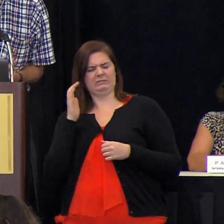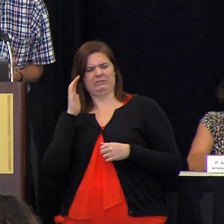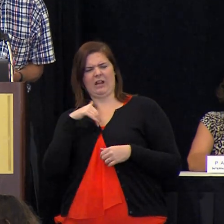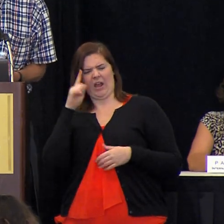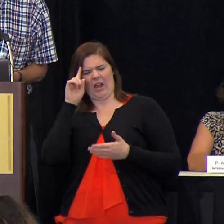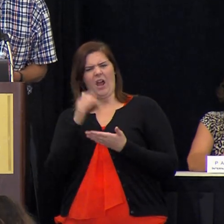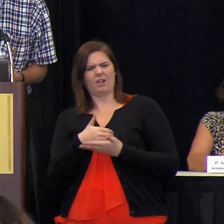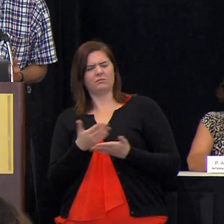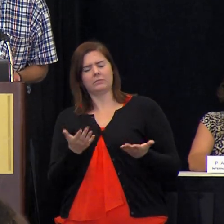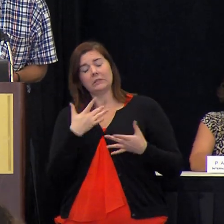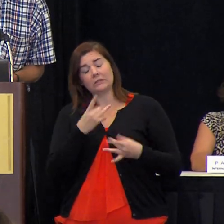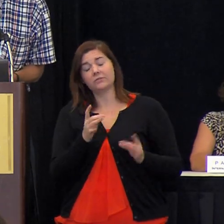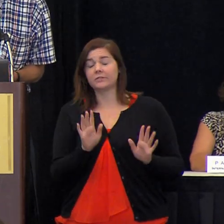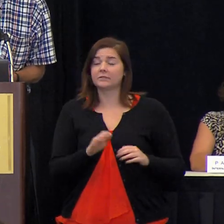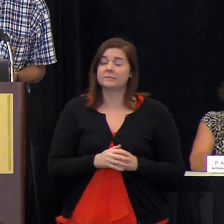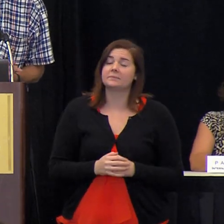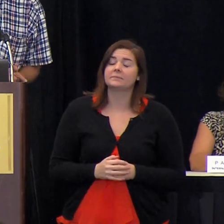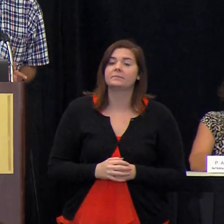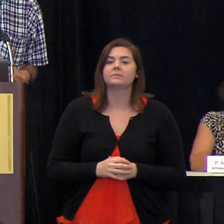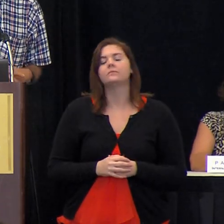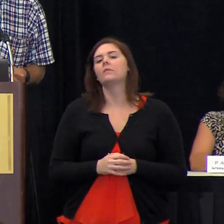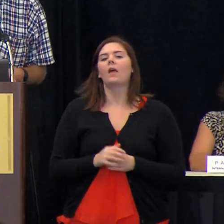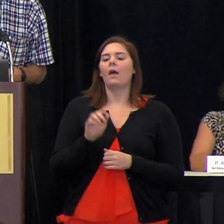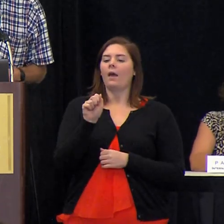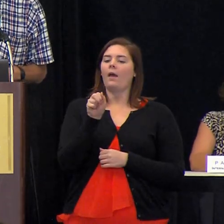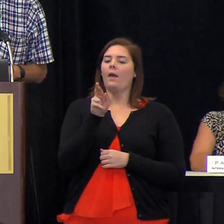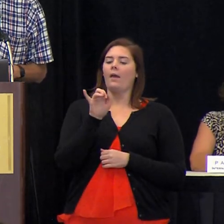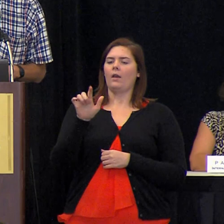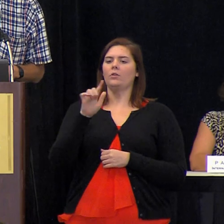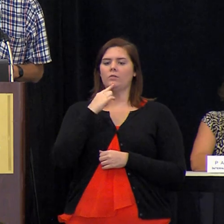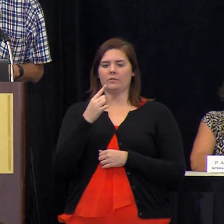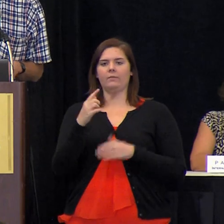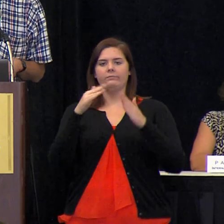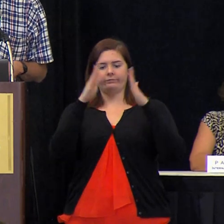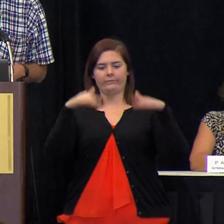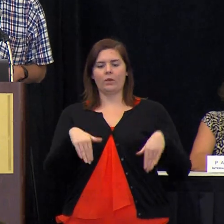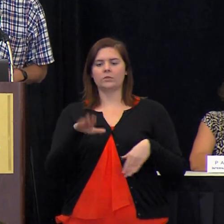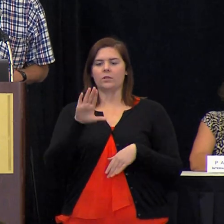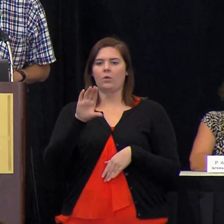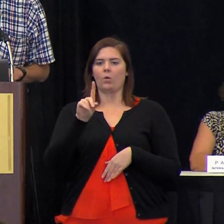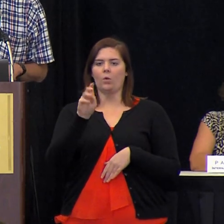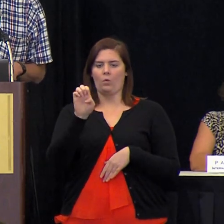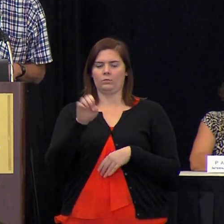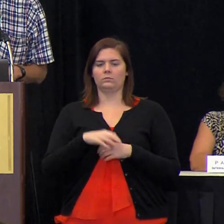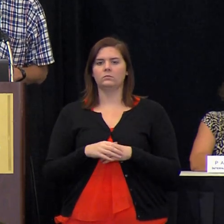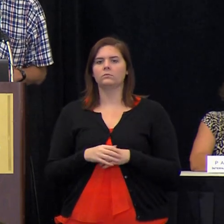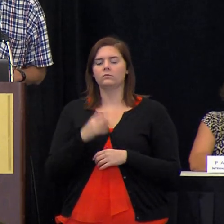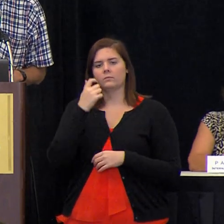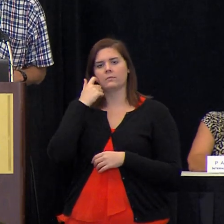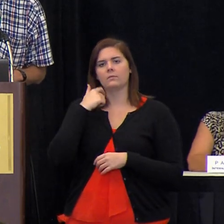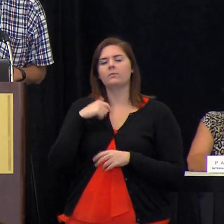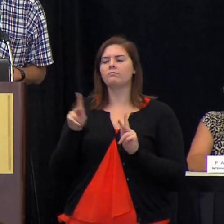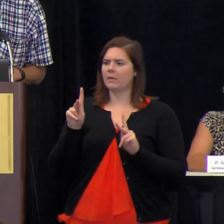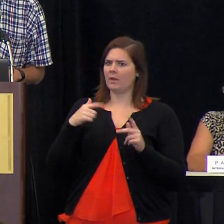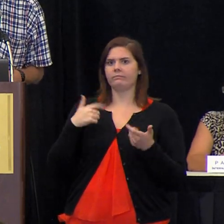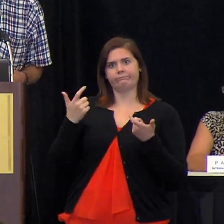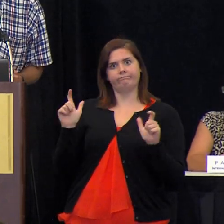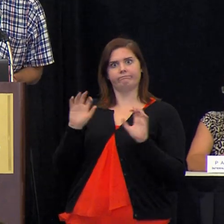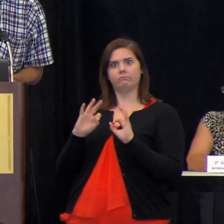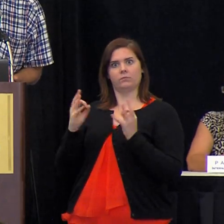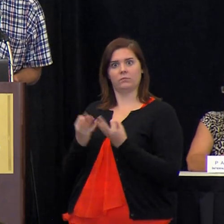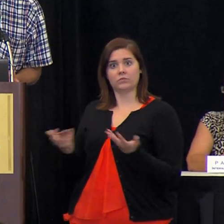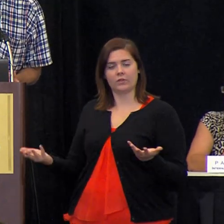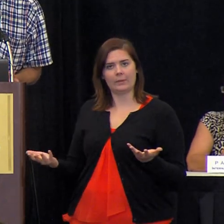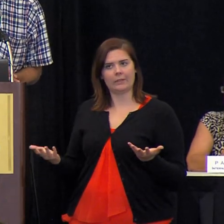but interesting ariel mentioned the housing codes we our people tend to have larger families than